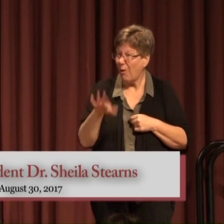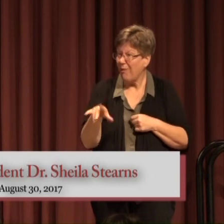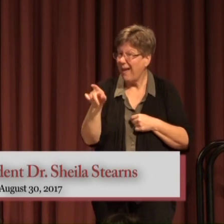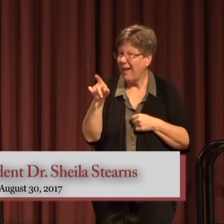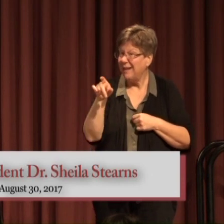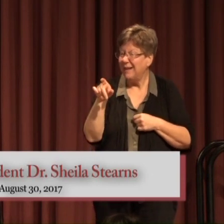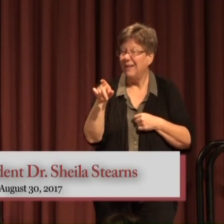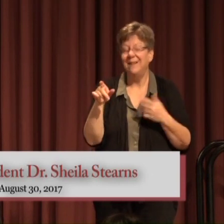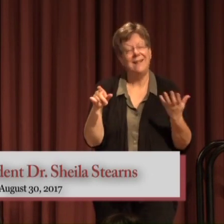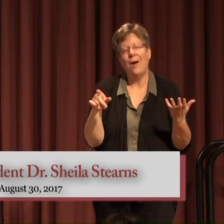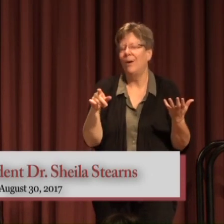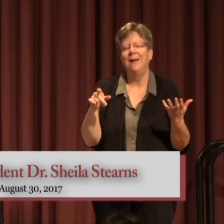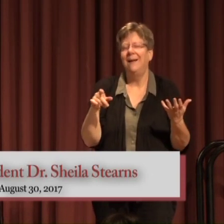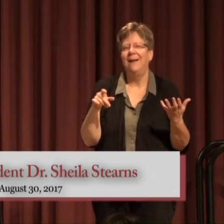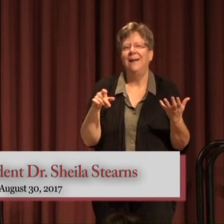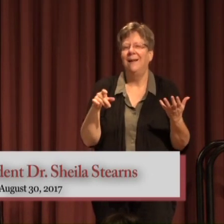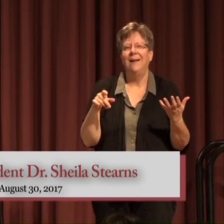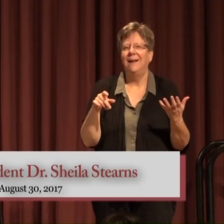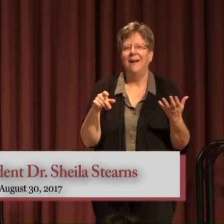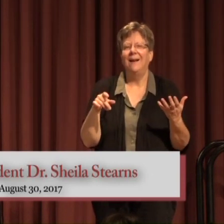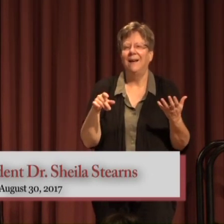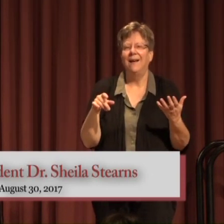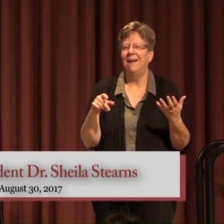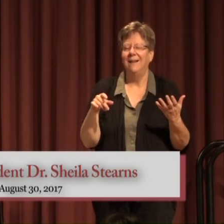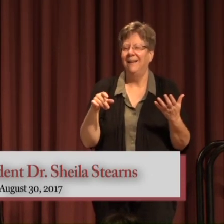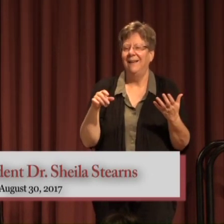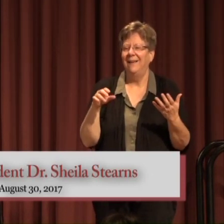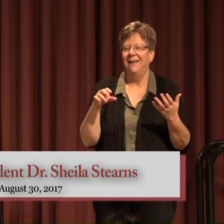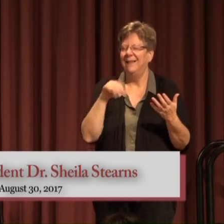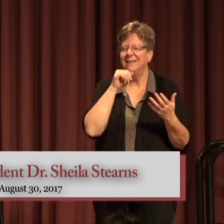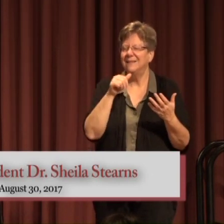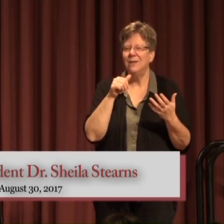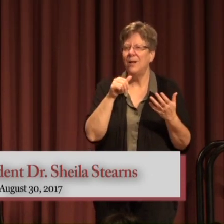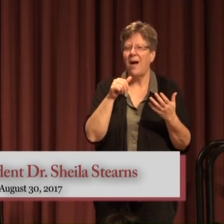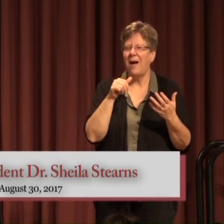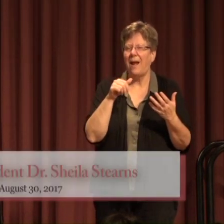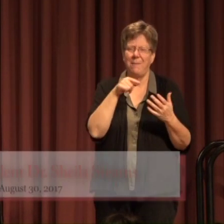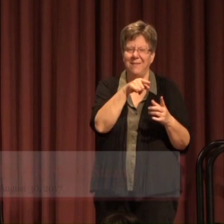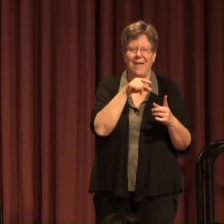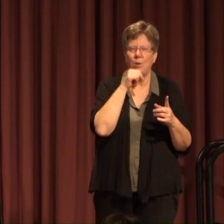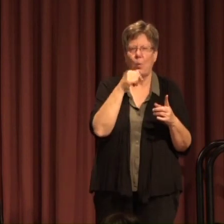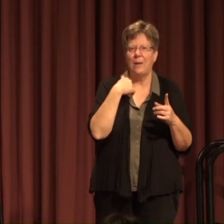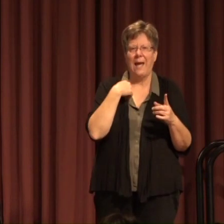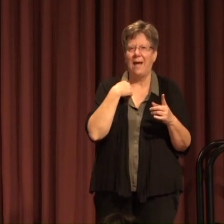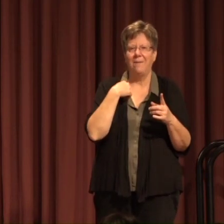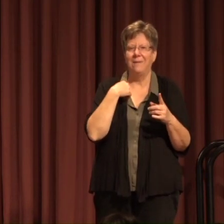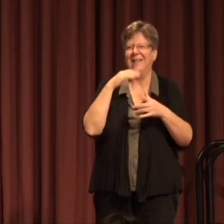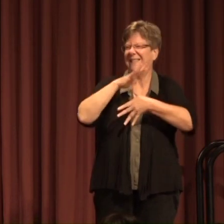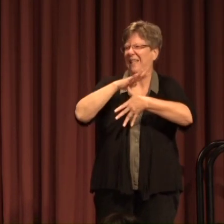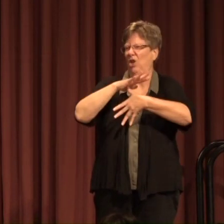Now It's not going to make an enrollment surge time Because They don't have a graduate this year